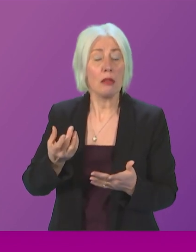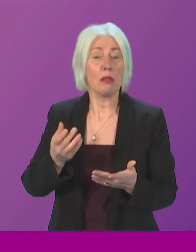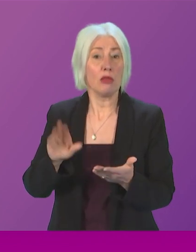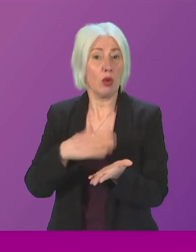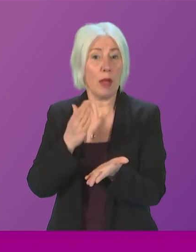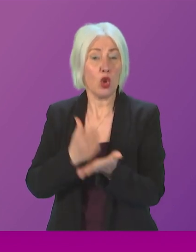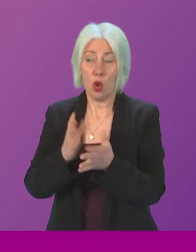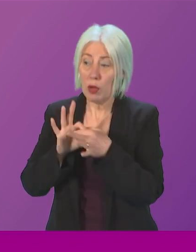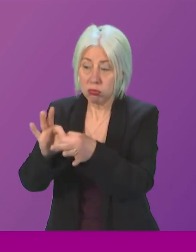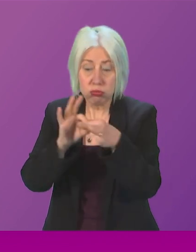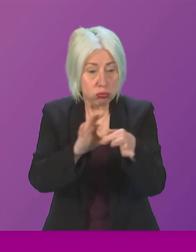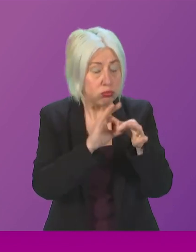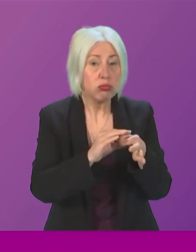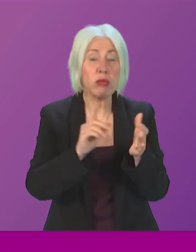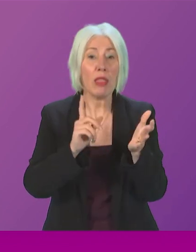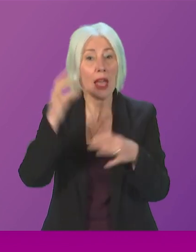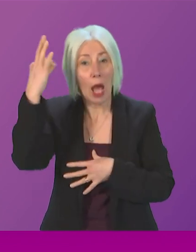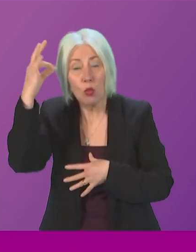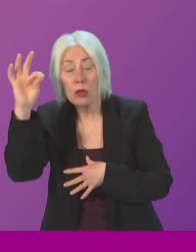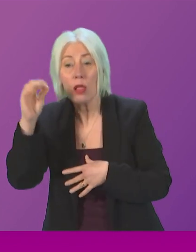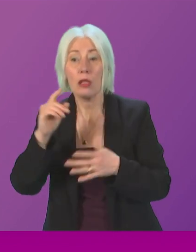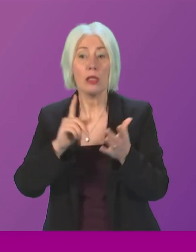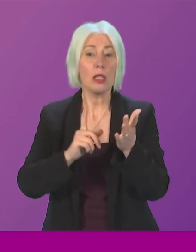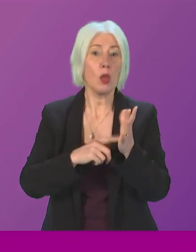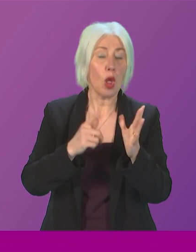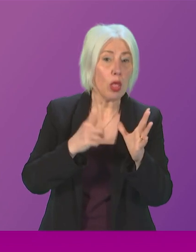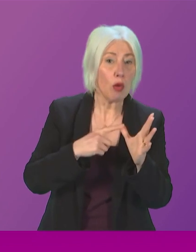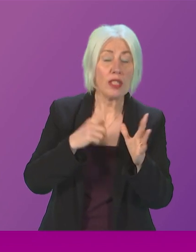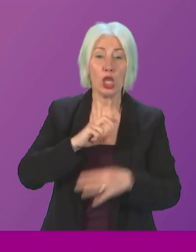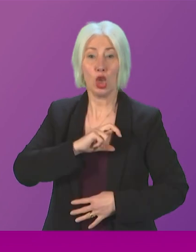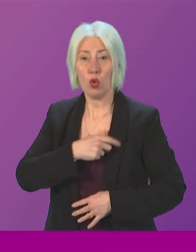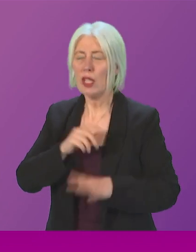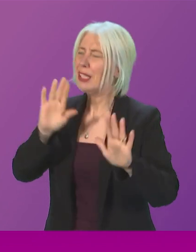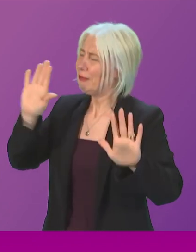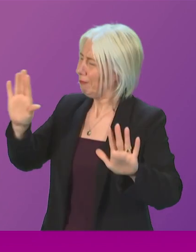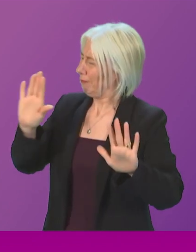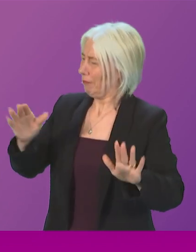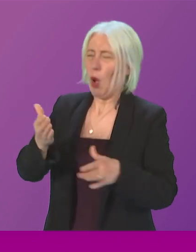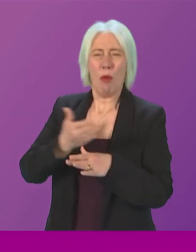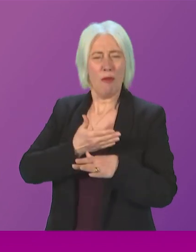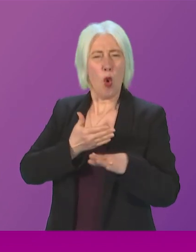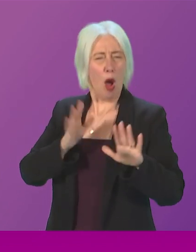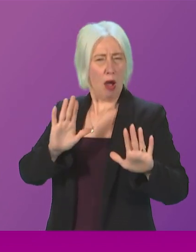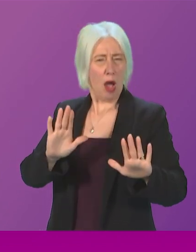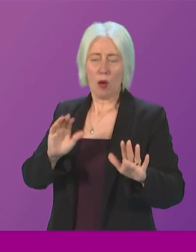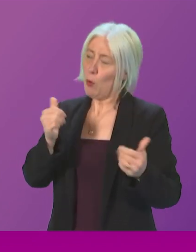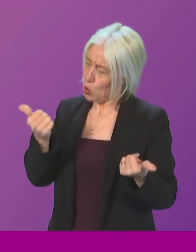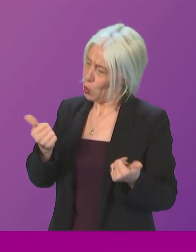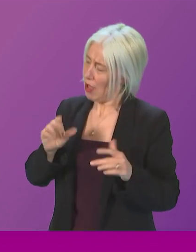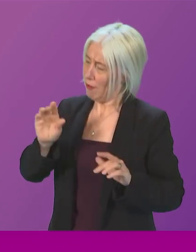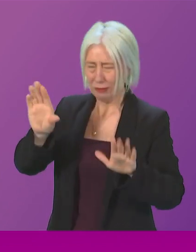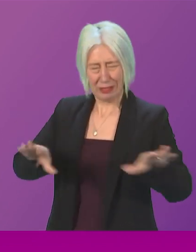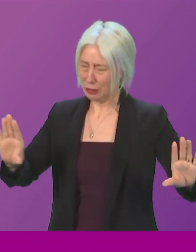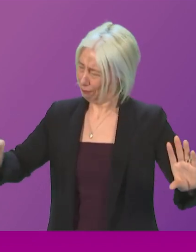to ensure we engage with local authorities. To ensure we engage with our trade union colleagues. Sorry, just before we go any further, I would be grateful if